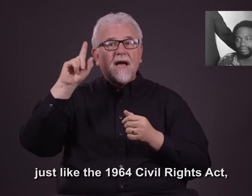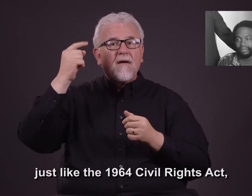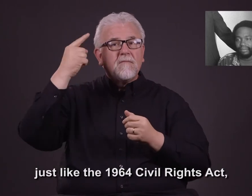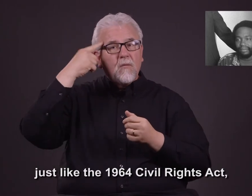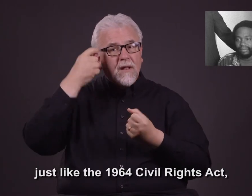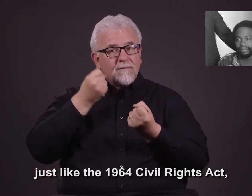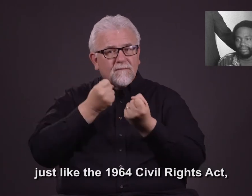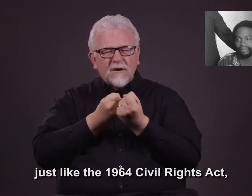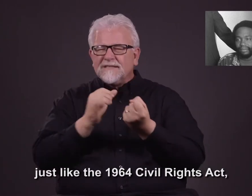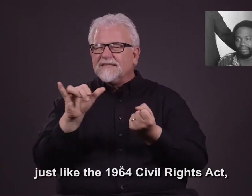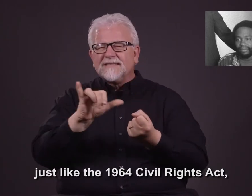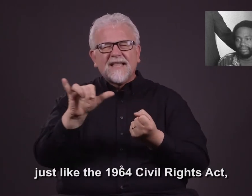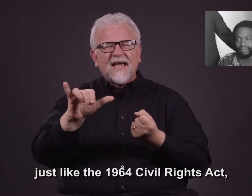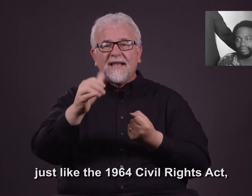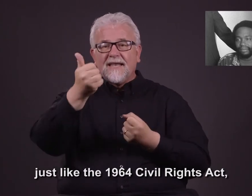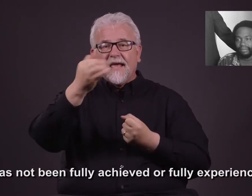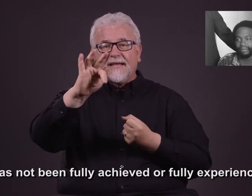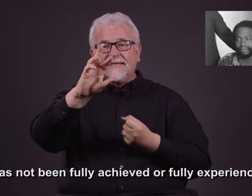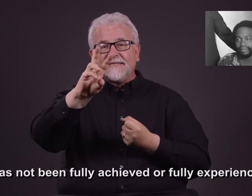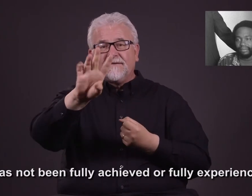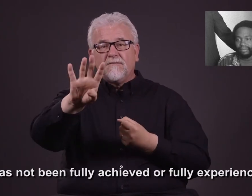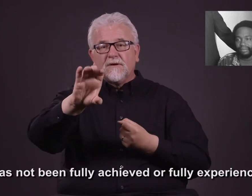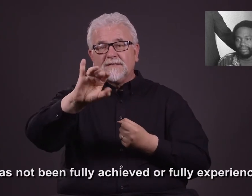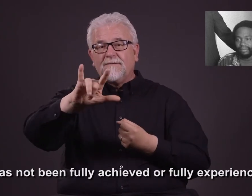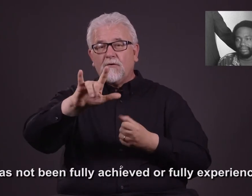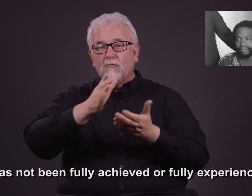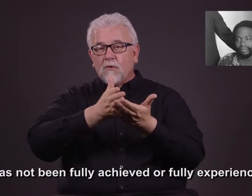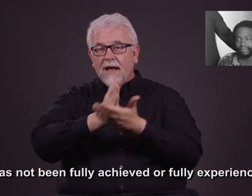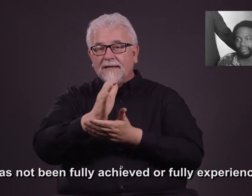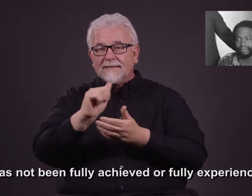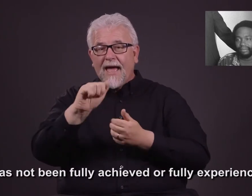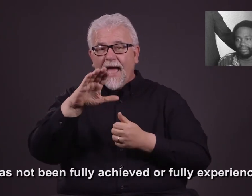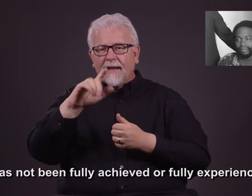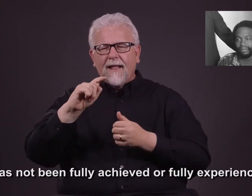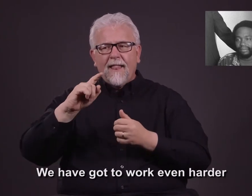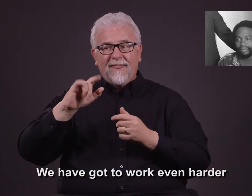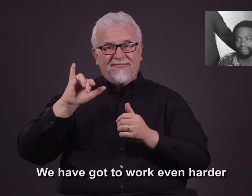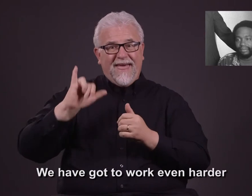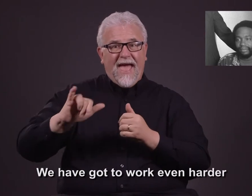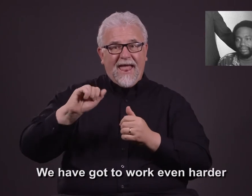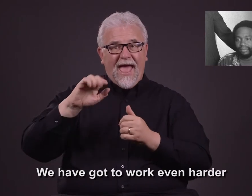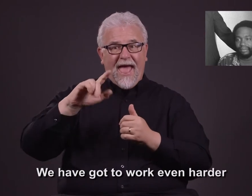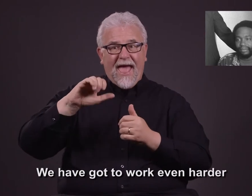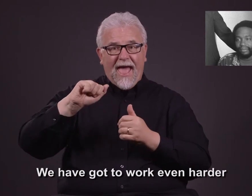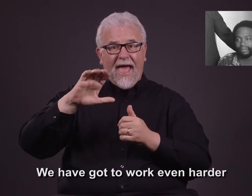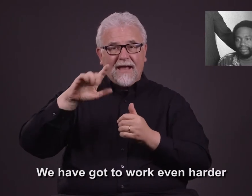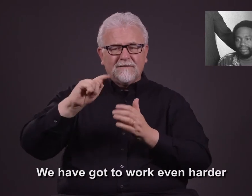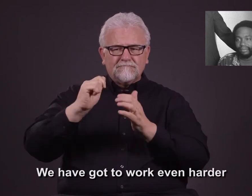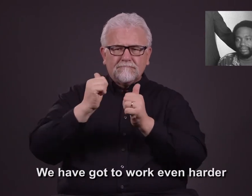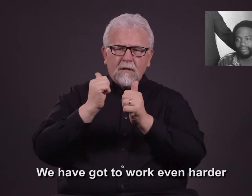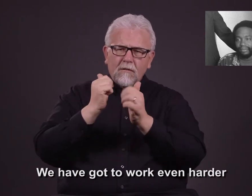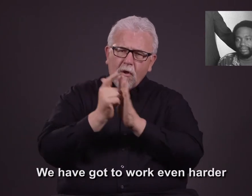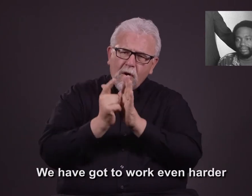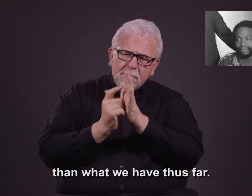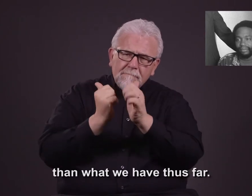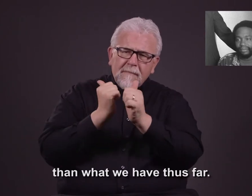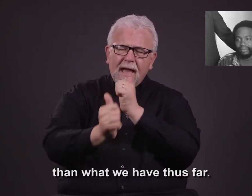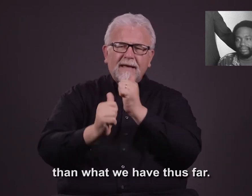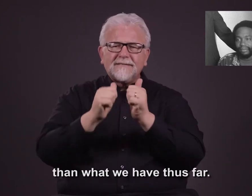1964 Civil Rights Act, has not been fully achieved or fully experienced. We have got to work even harder than what we